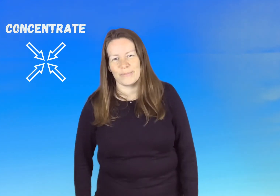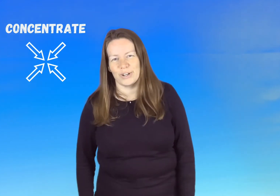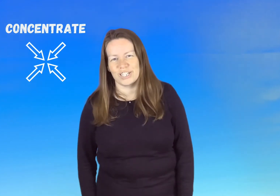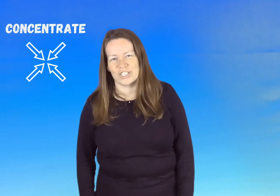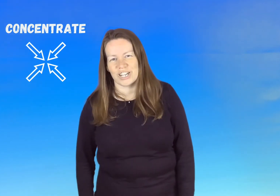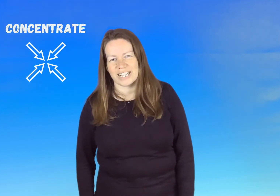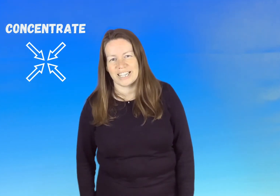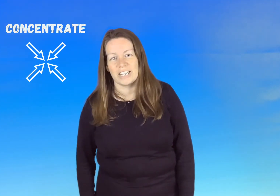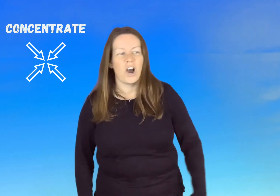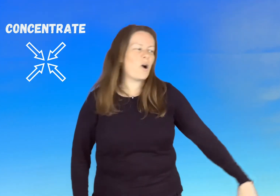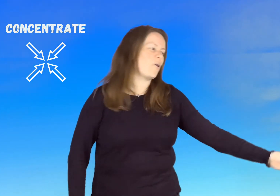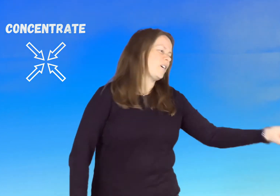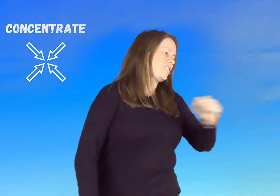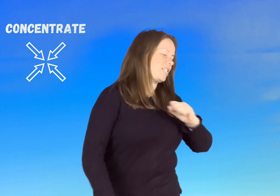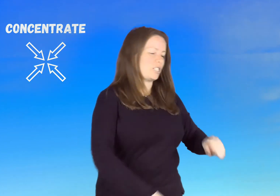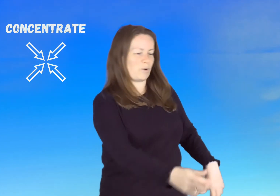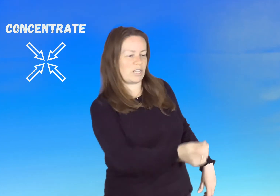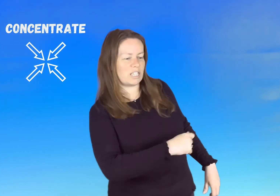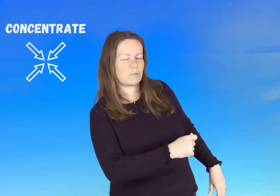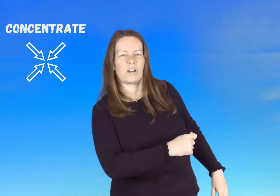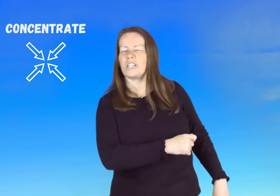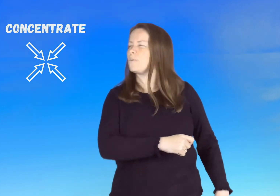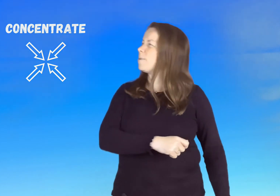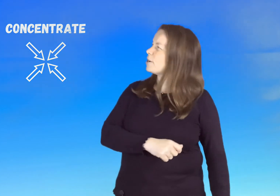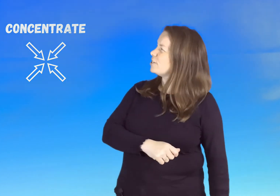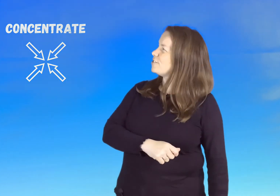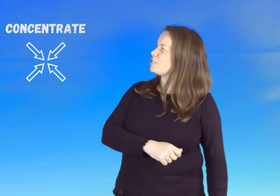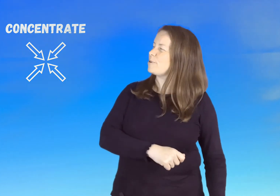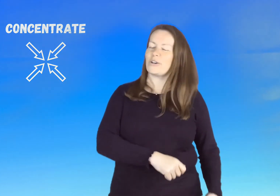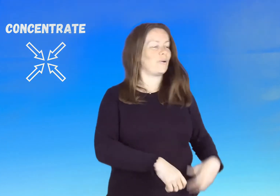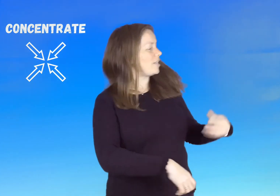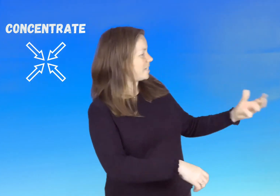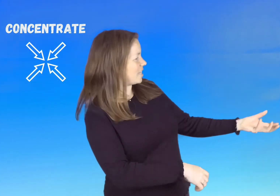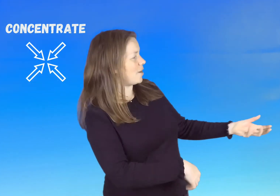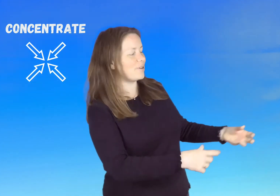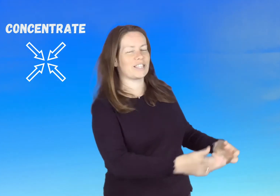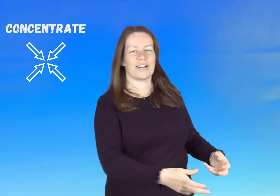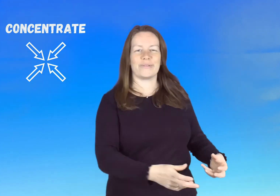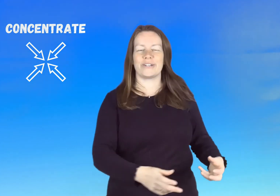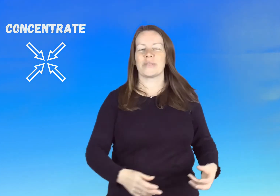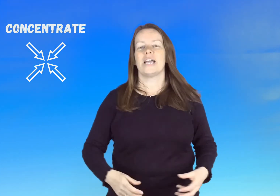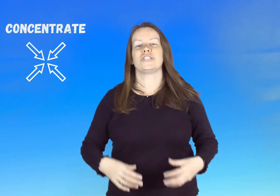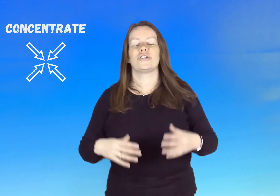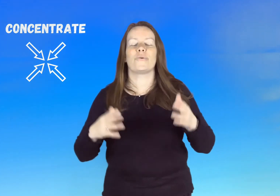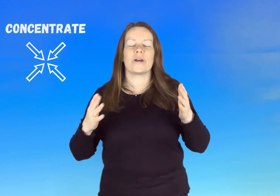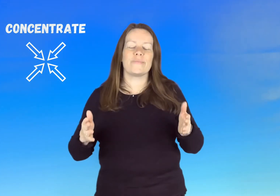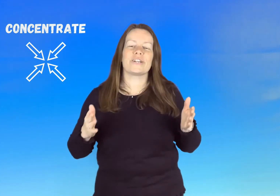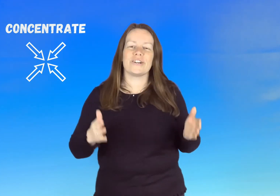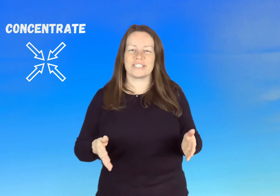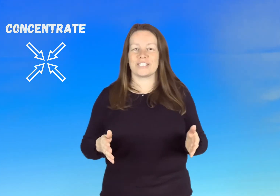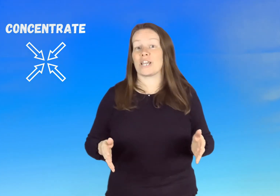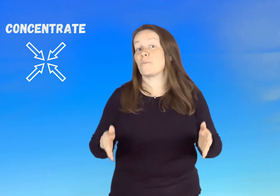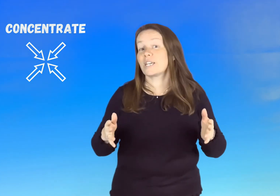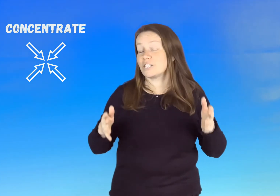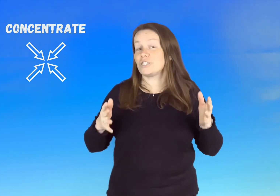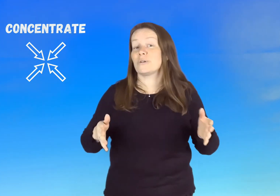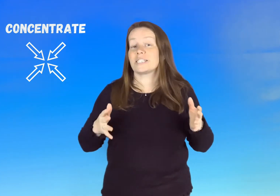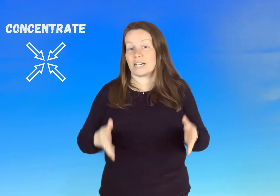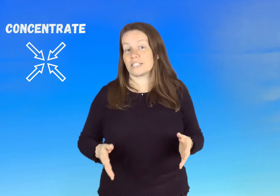more distracted oh i'll take this one and this one and what am i going to do tomorrow i'll take that one and that one do you know when we concentrate we can do a task